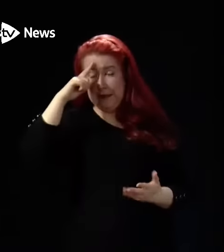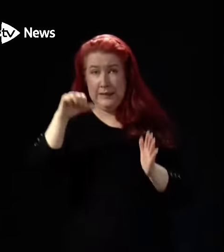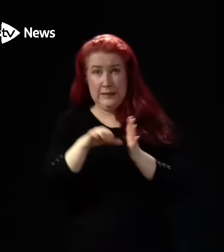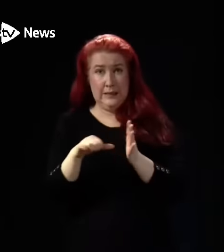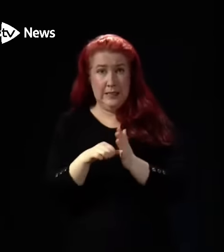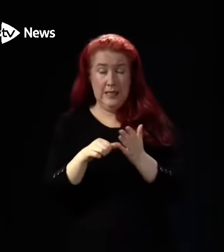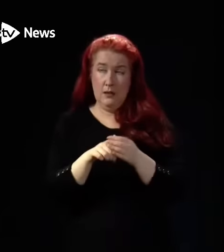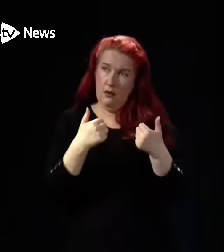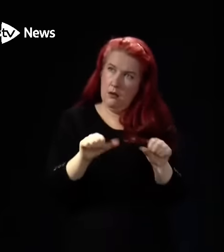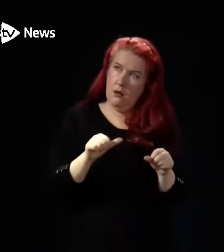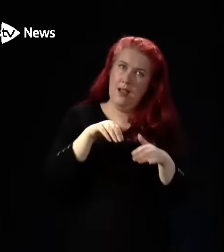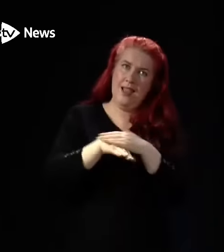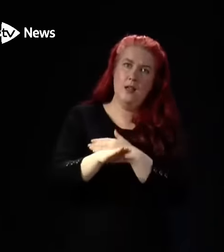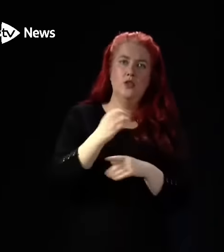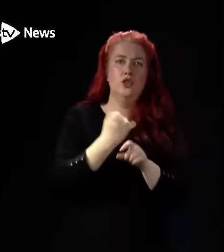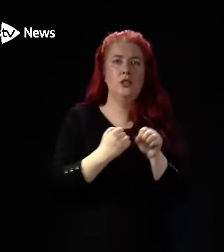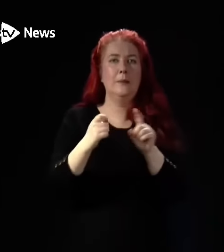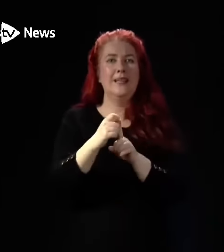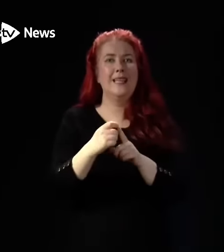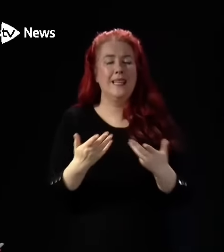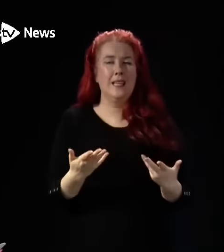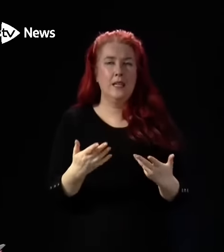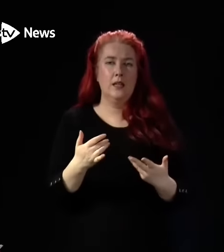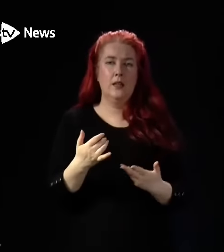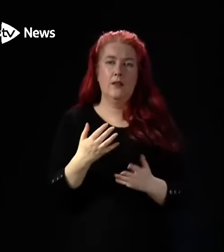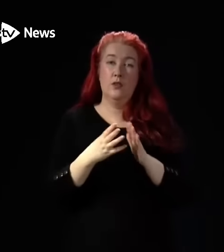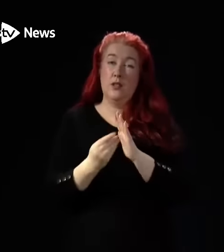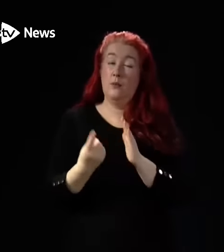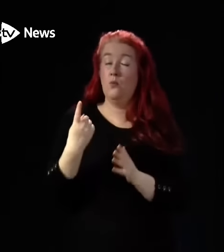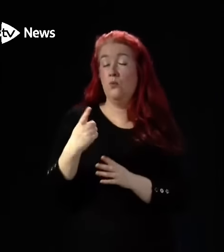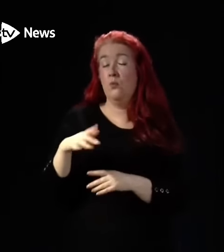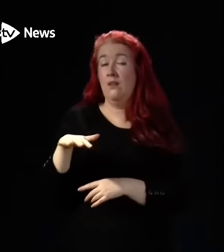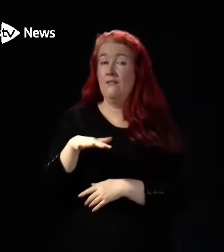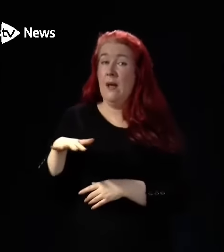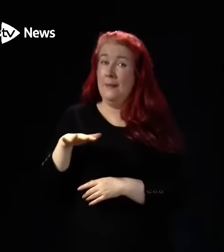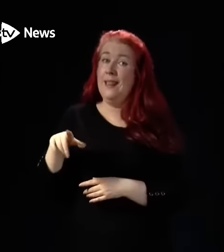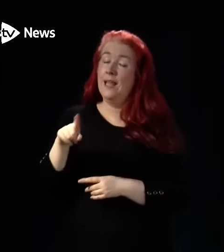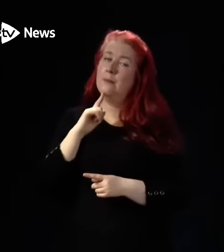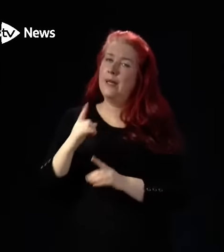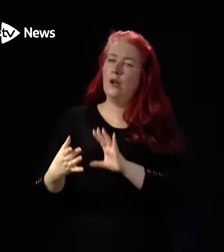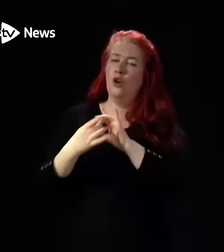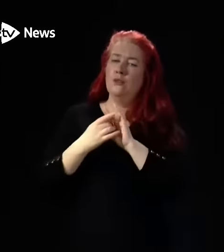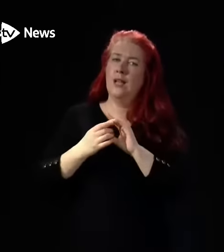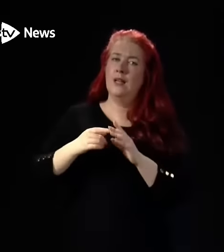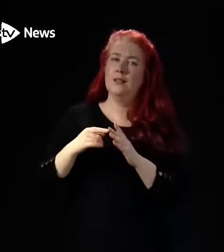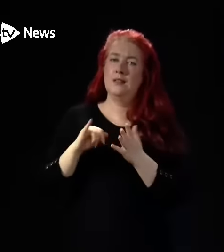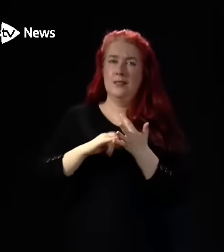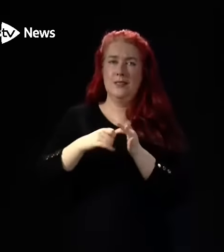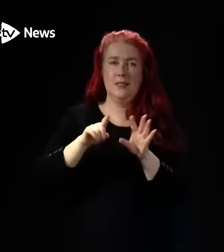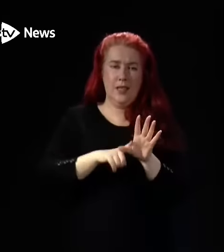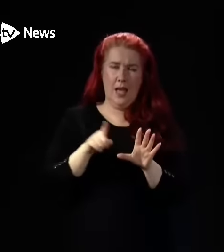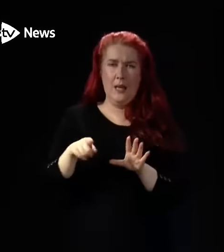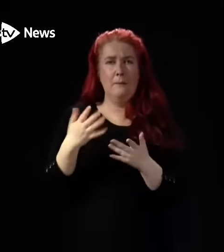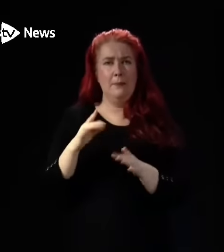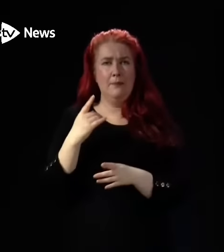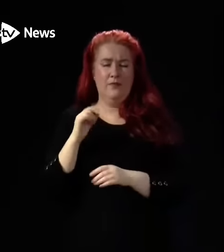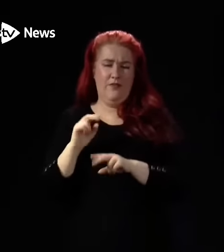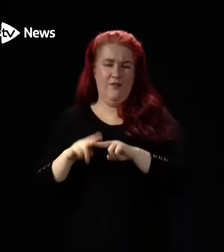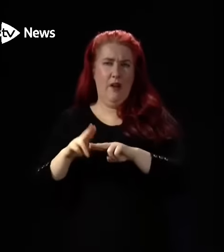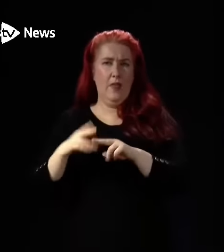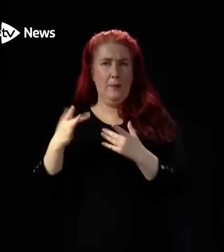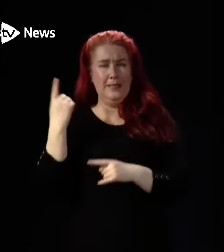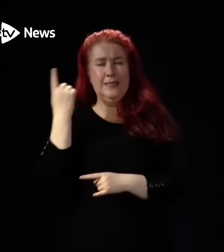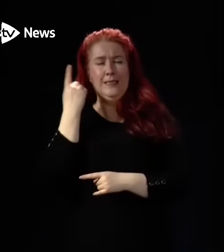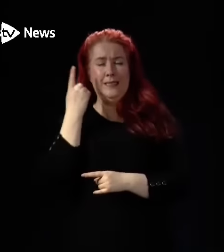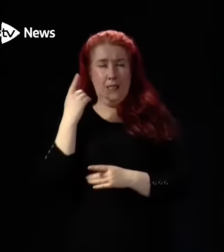appointment at the moment. know, take, for example, a family have spoken to Sky News. Their dad took a dizzy turn at work, phoned